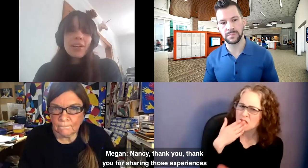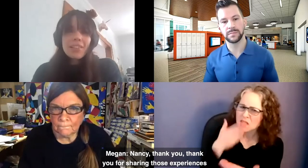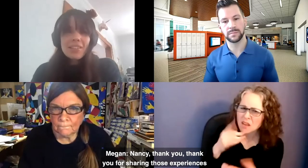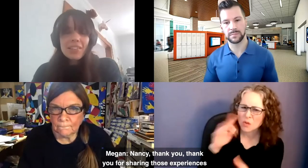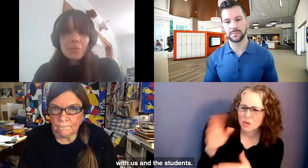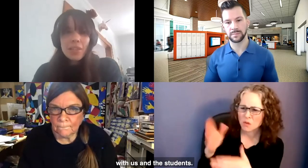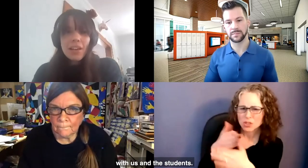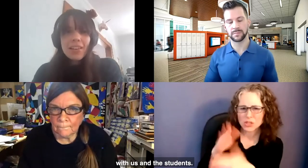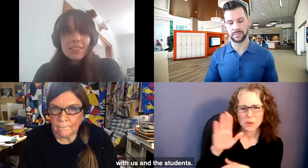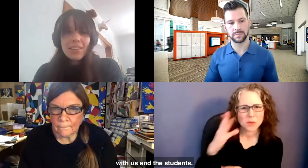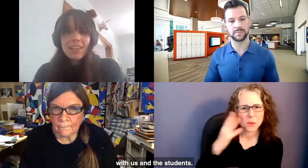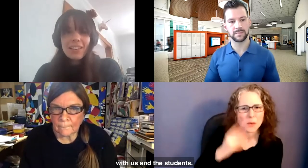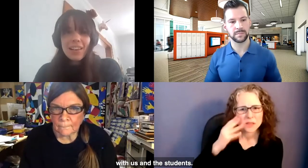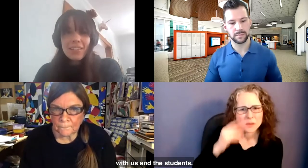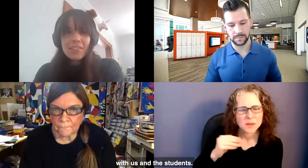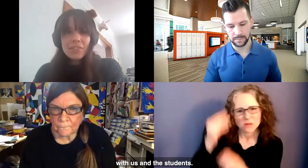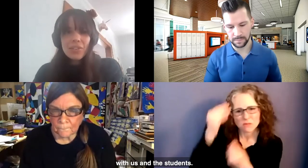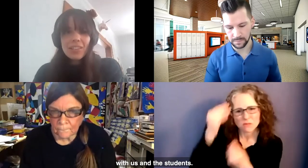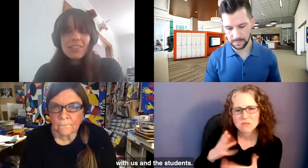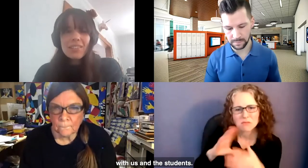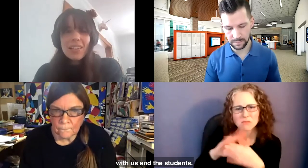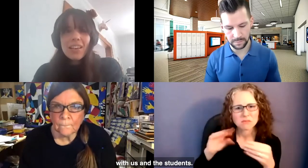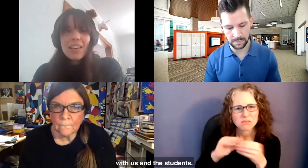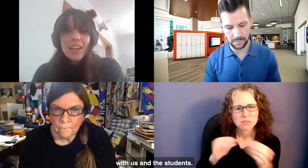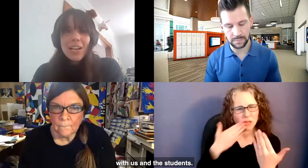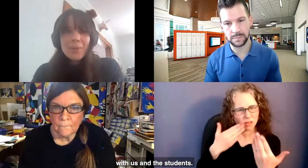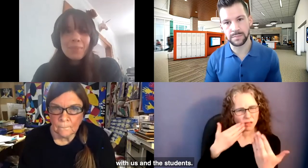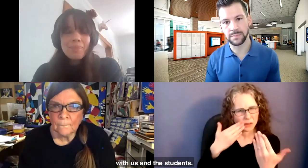experiences with us and the students.